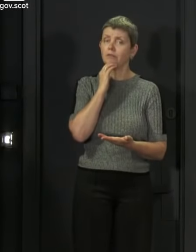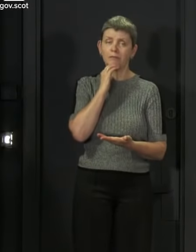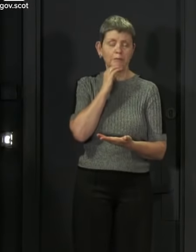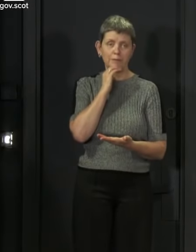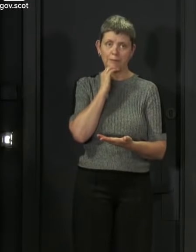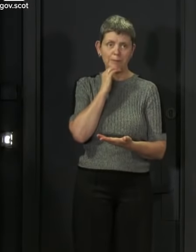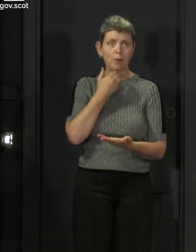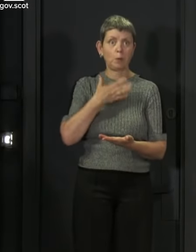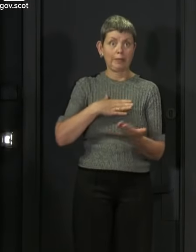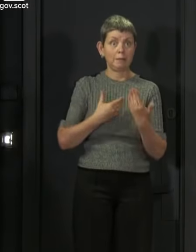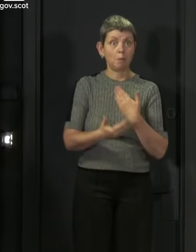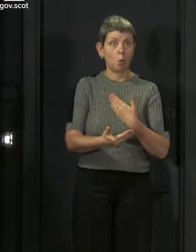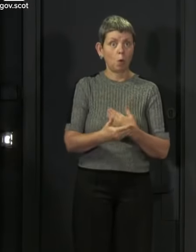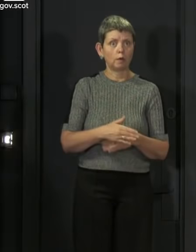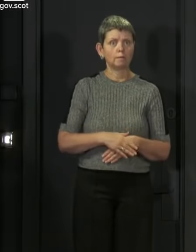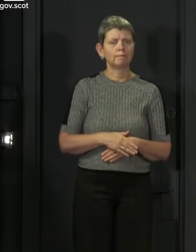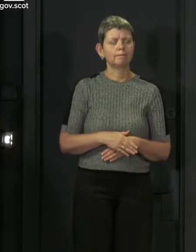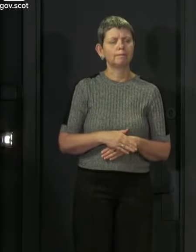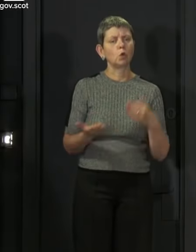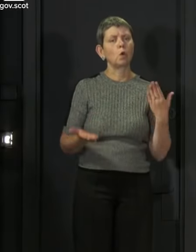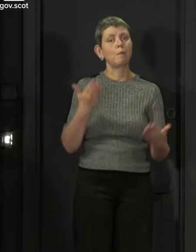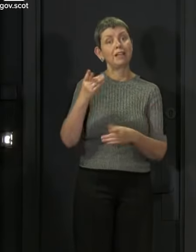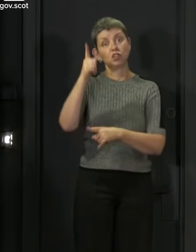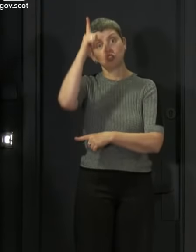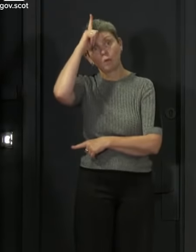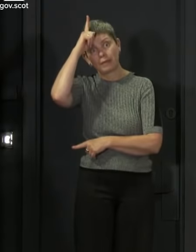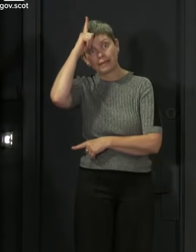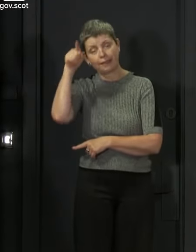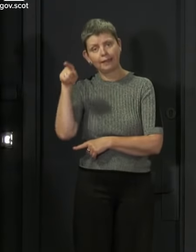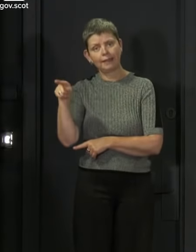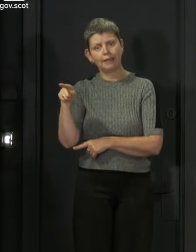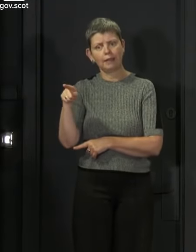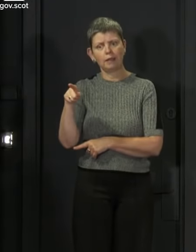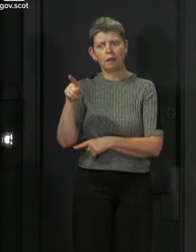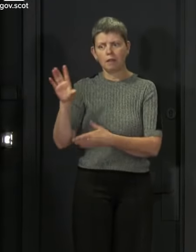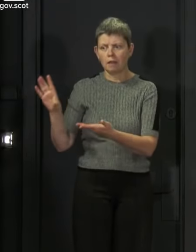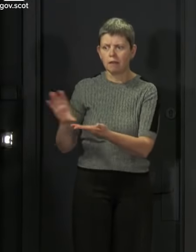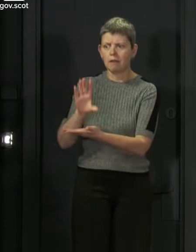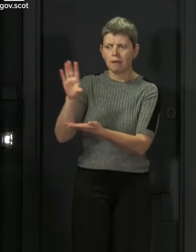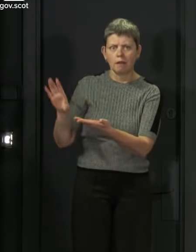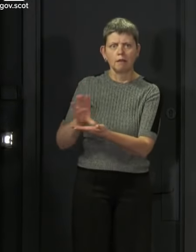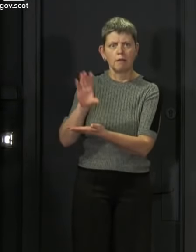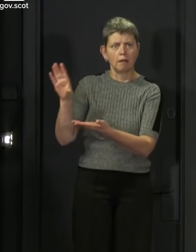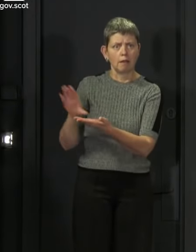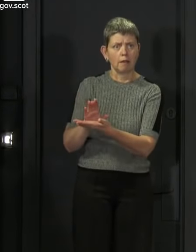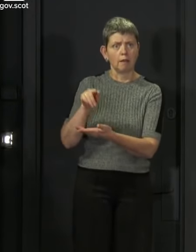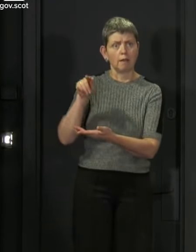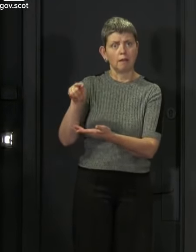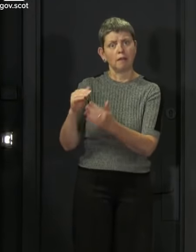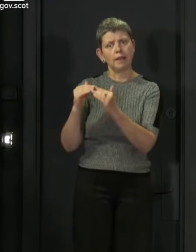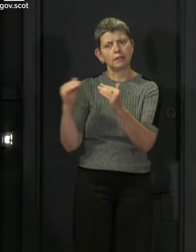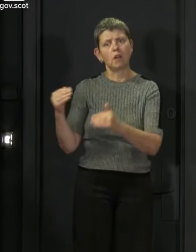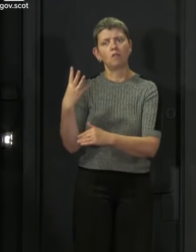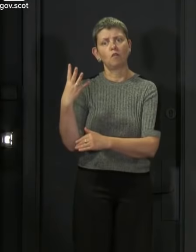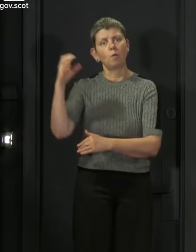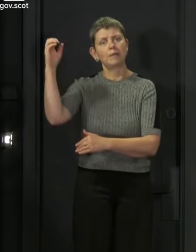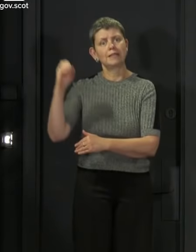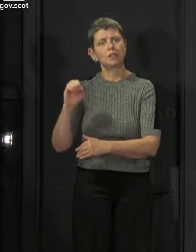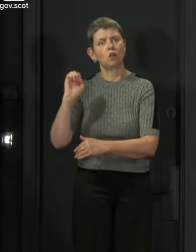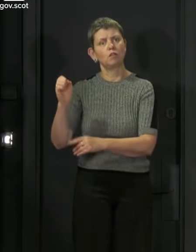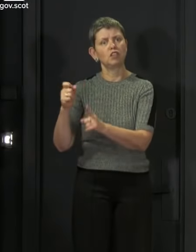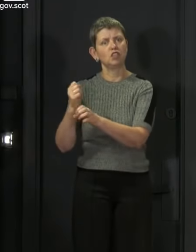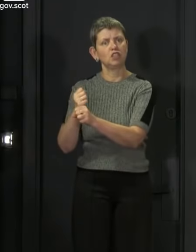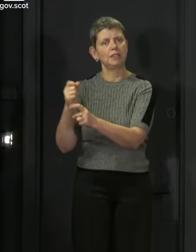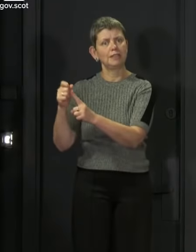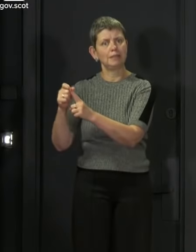If you look at Germany as an example the fiscal stimulus there is something like 4% of their GDP. What the Chancellor has announced welcome